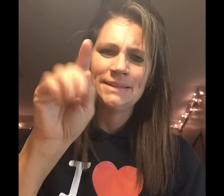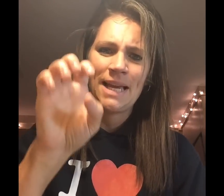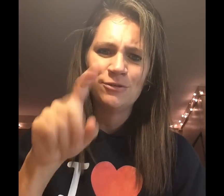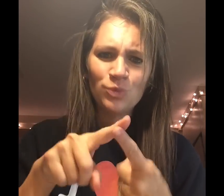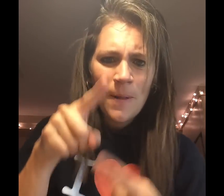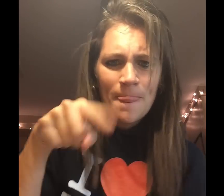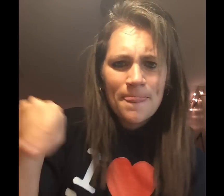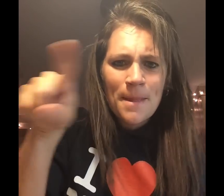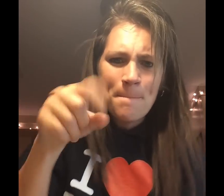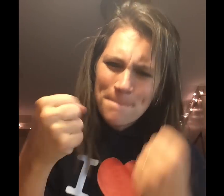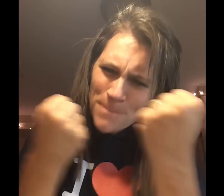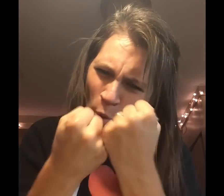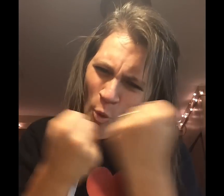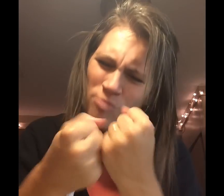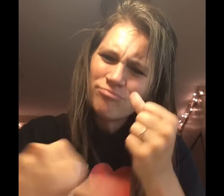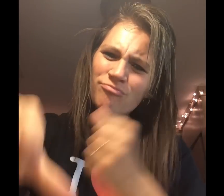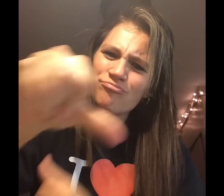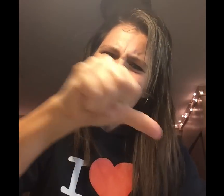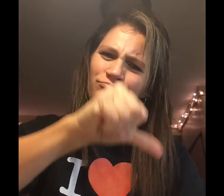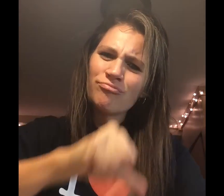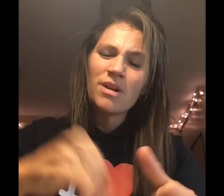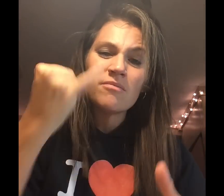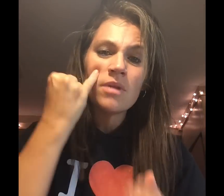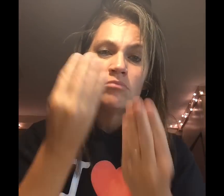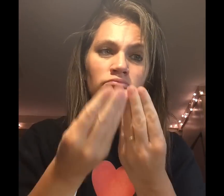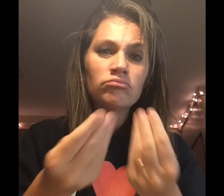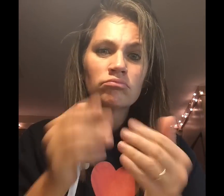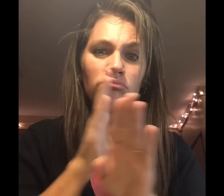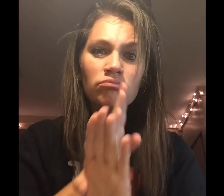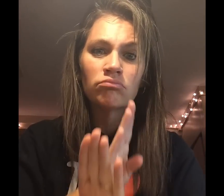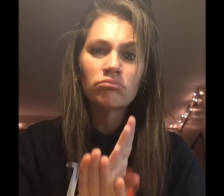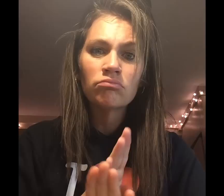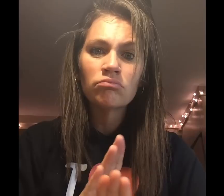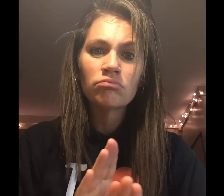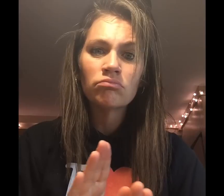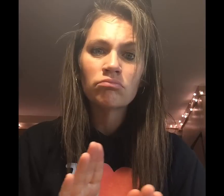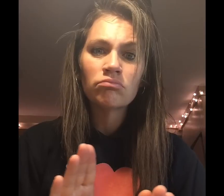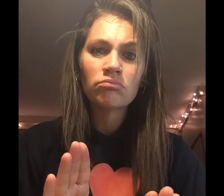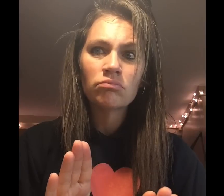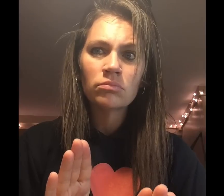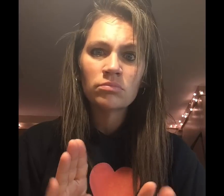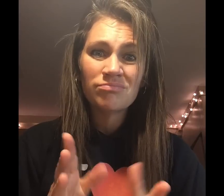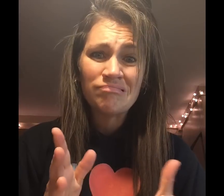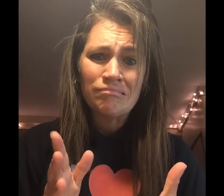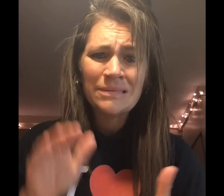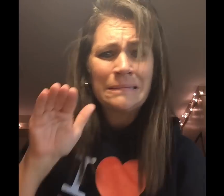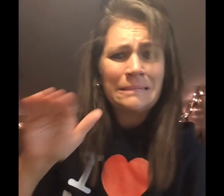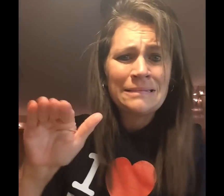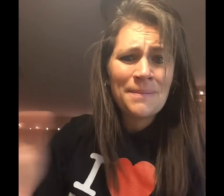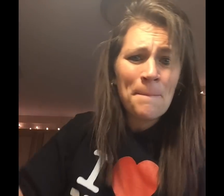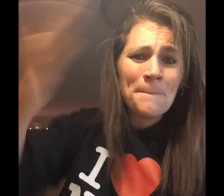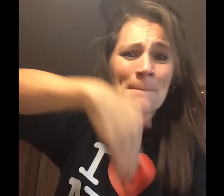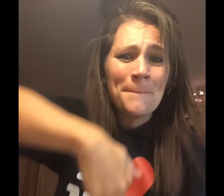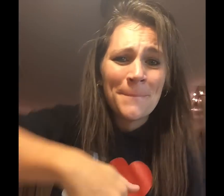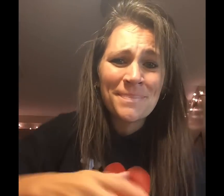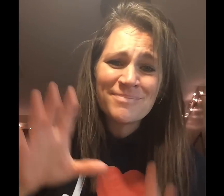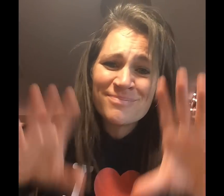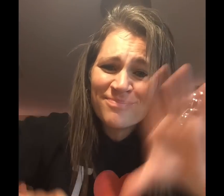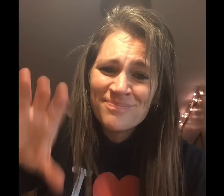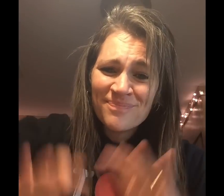Or on a bike. We'll go anywhere you like. To the park. Yeah. To the zoo.